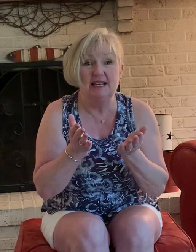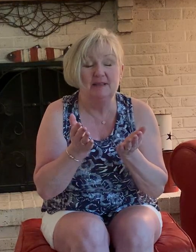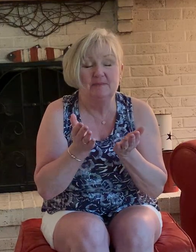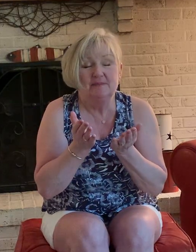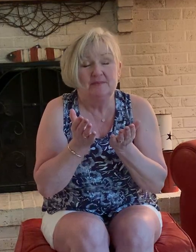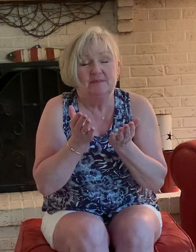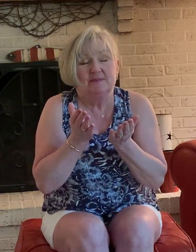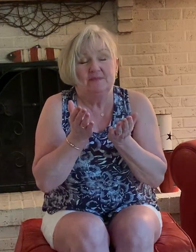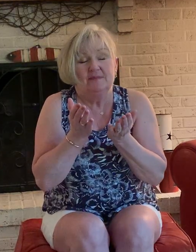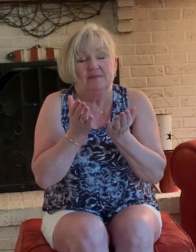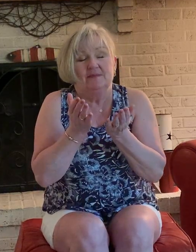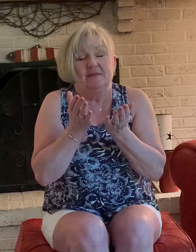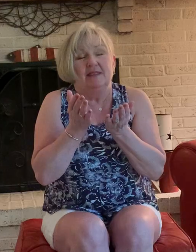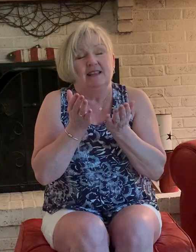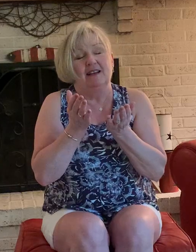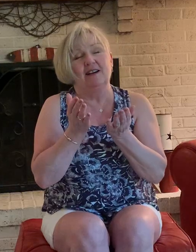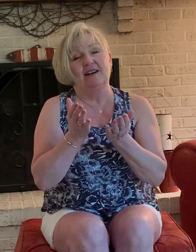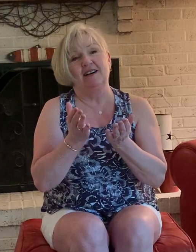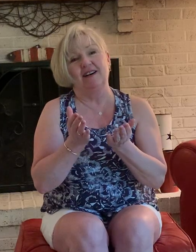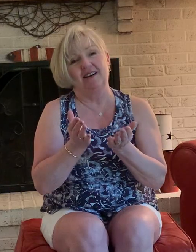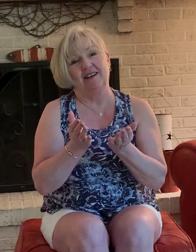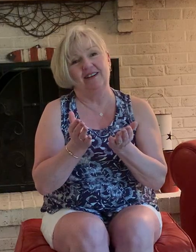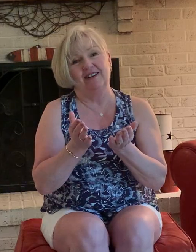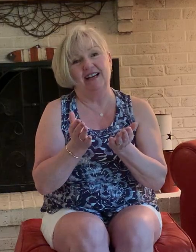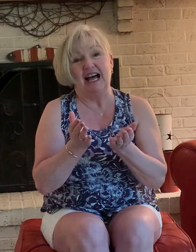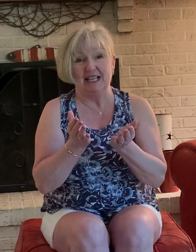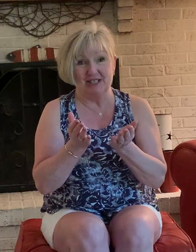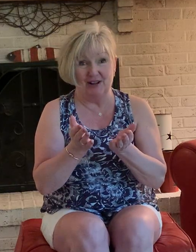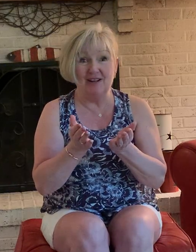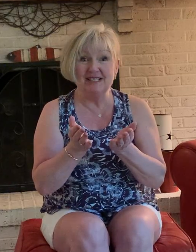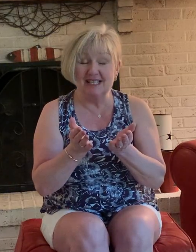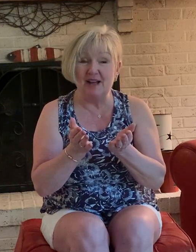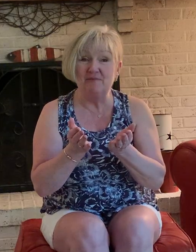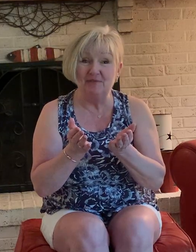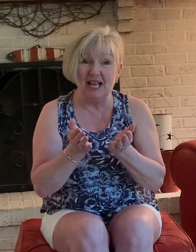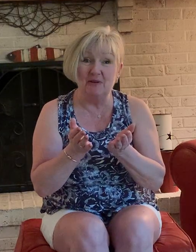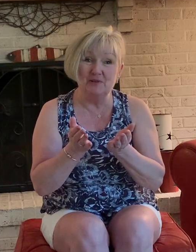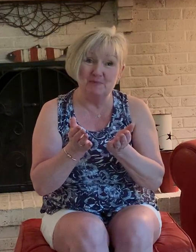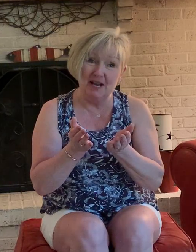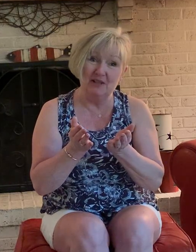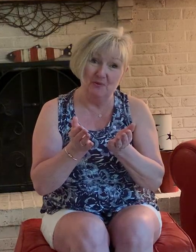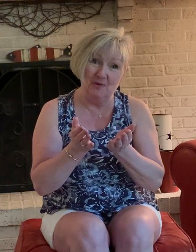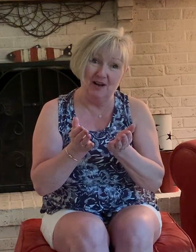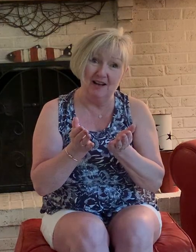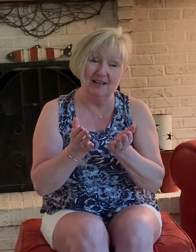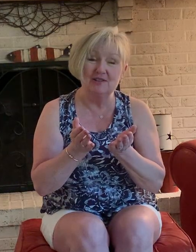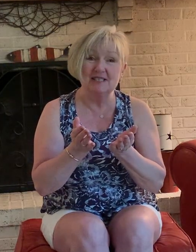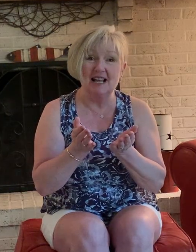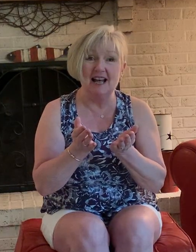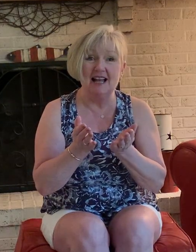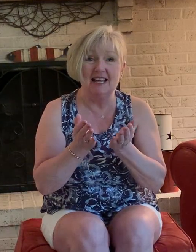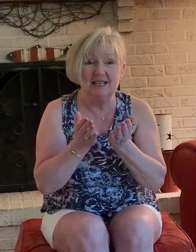I saw some flowers by the water side